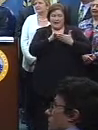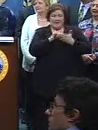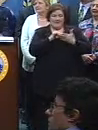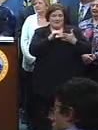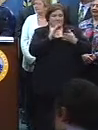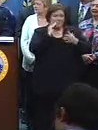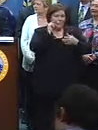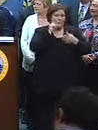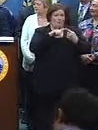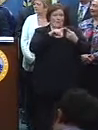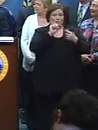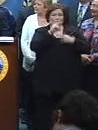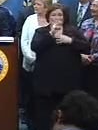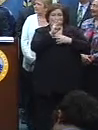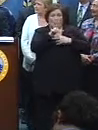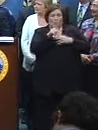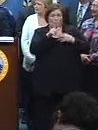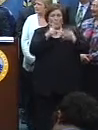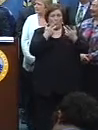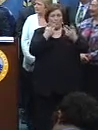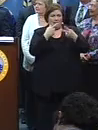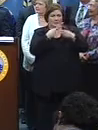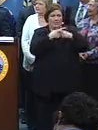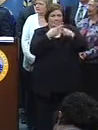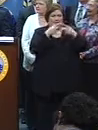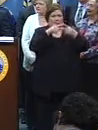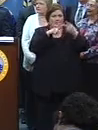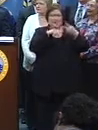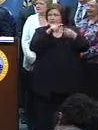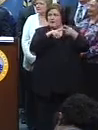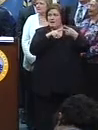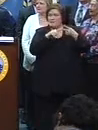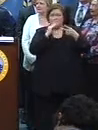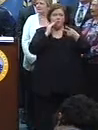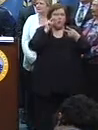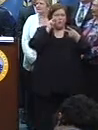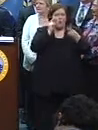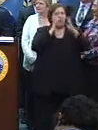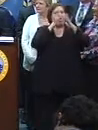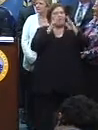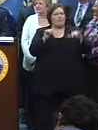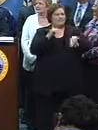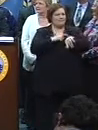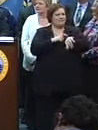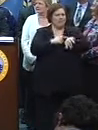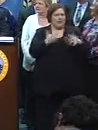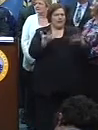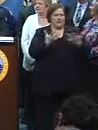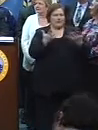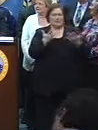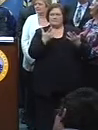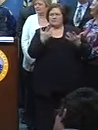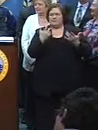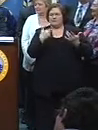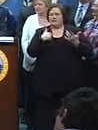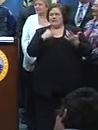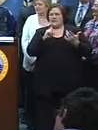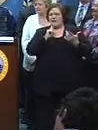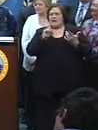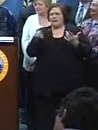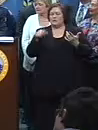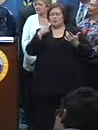is a – is your question related to the Super Bowl? It's related to the Super Bowl and Mardi Gras coinciding. Yes. Let me answer it